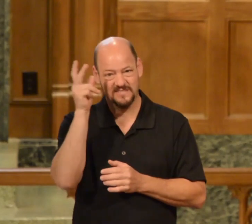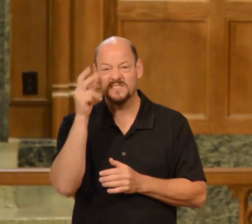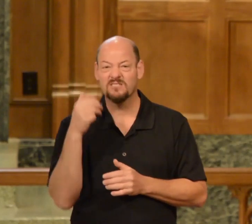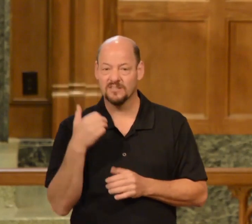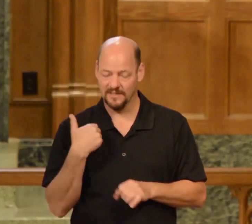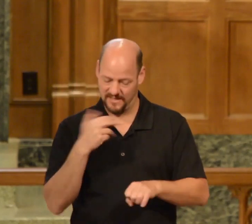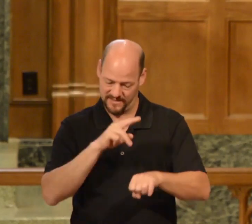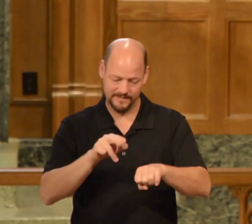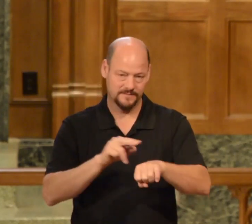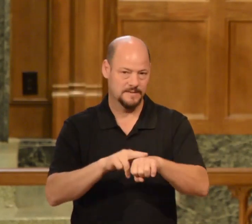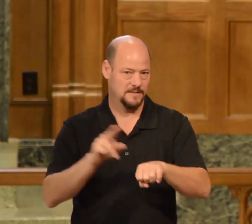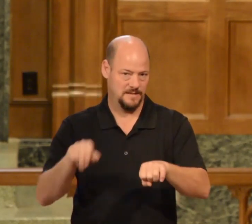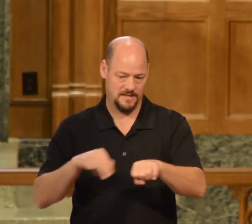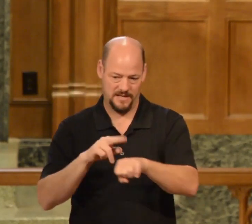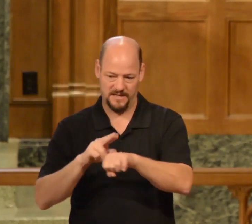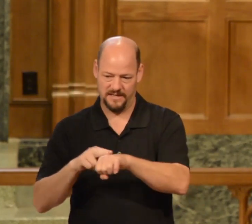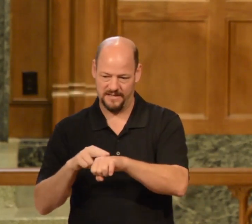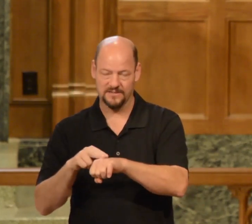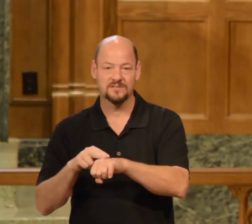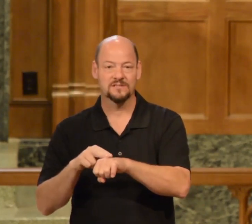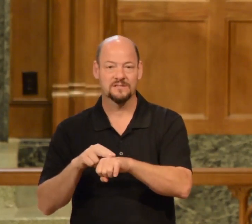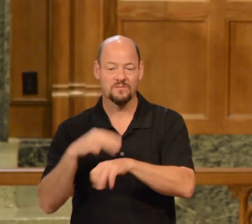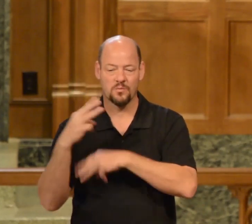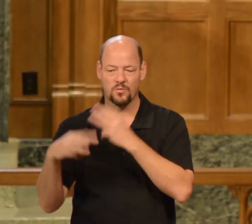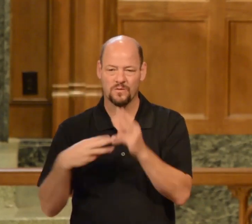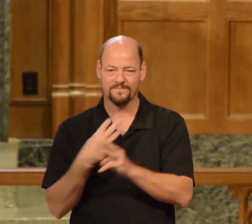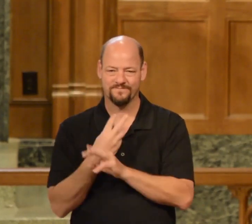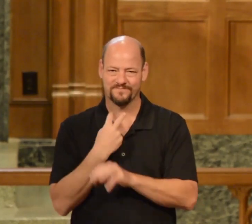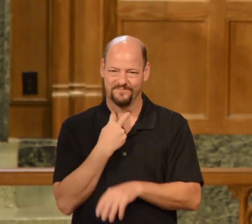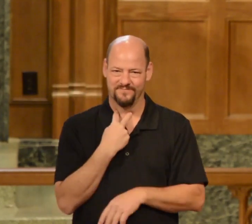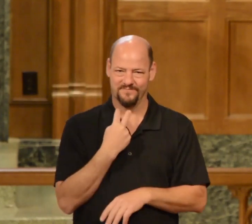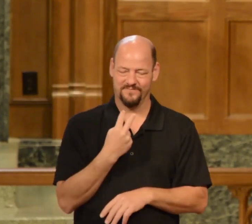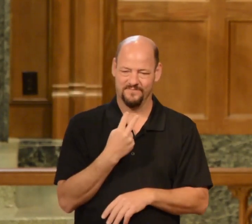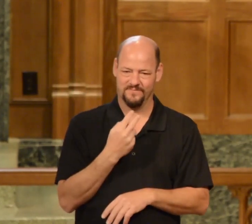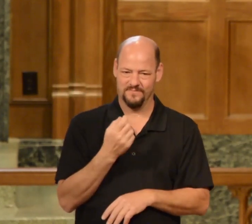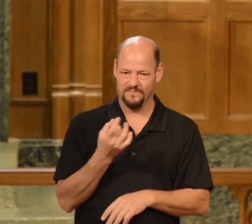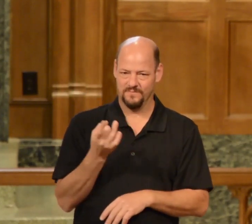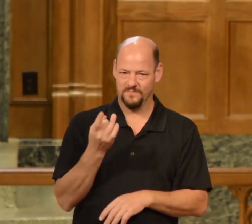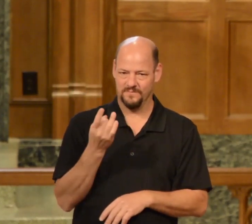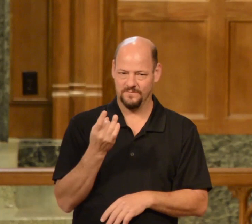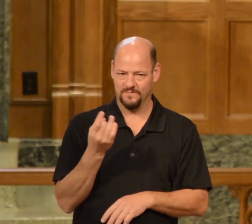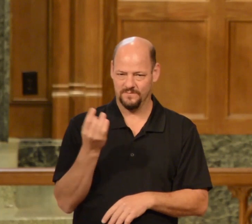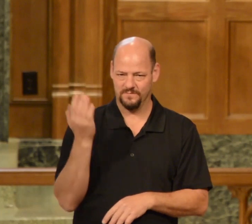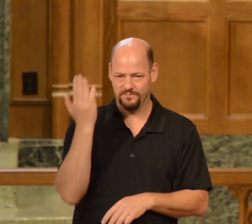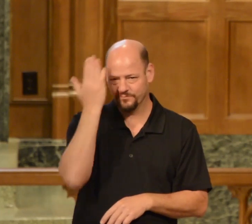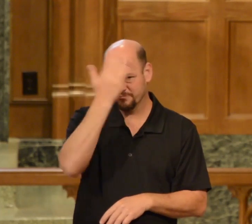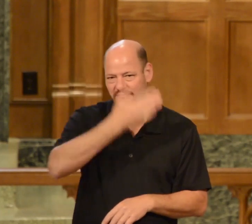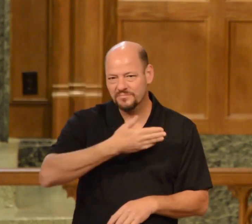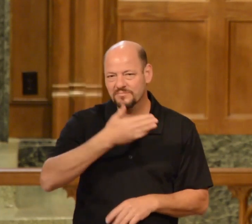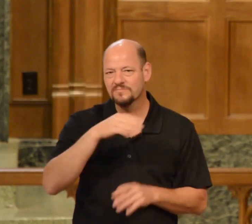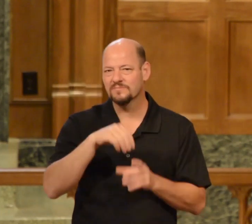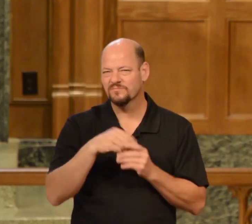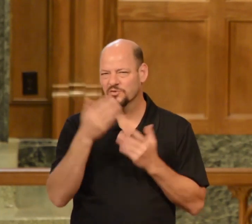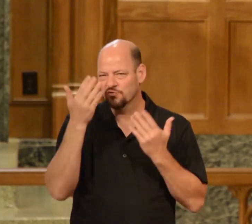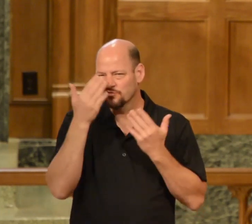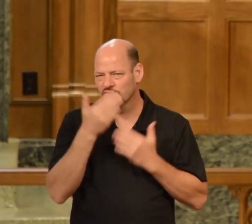nations of the world trapped, deceived, and in darkness.